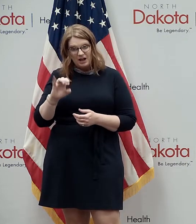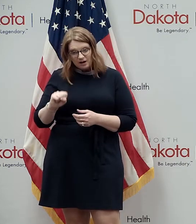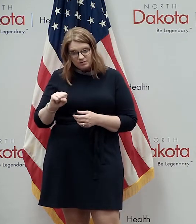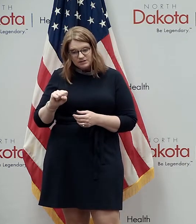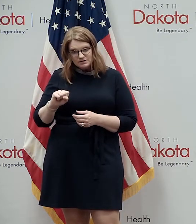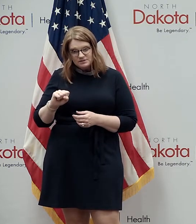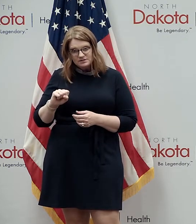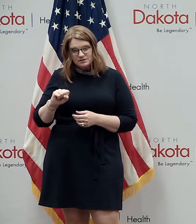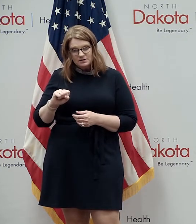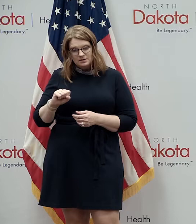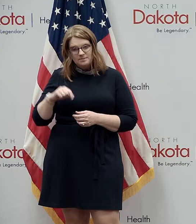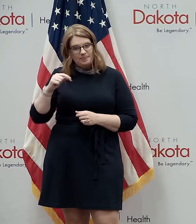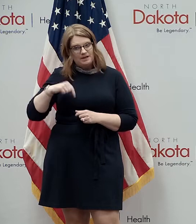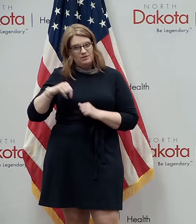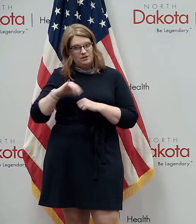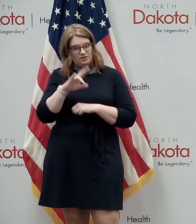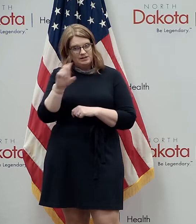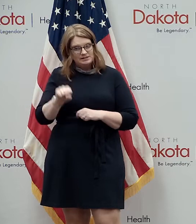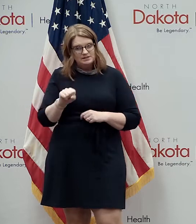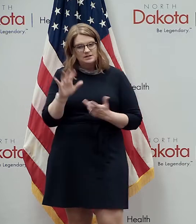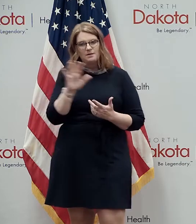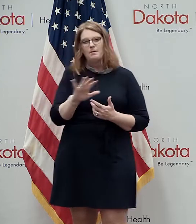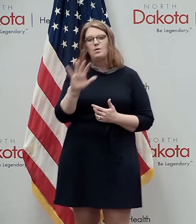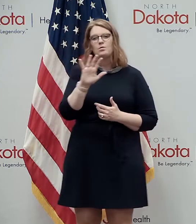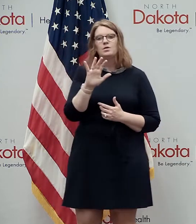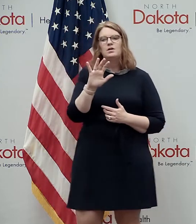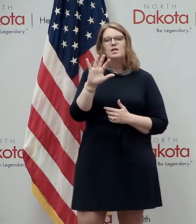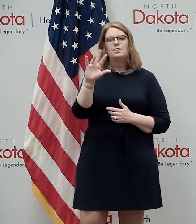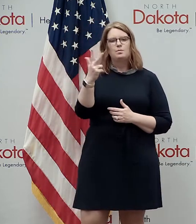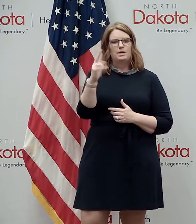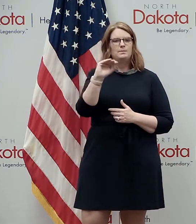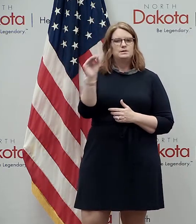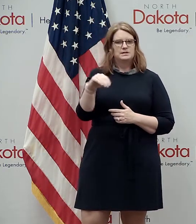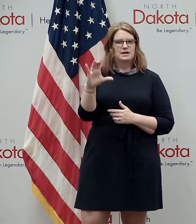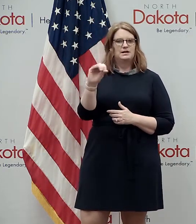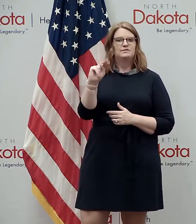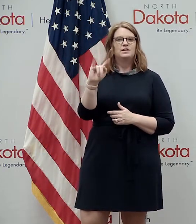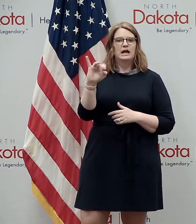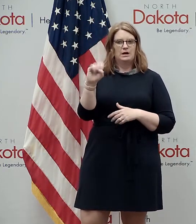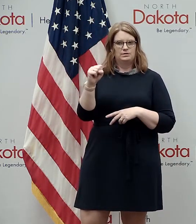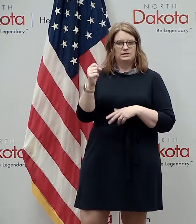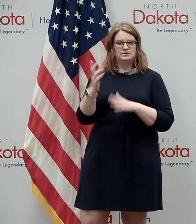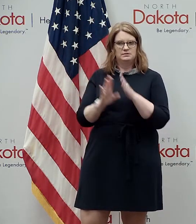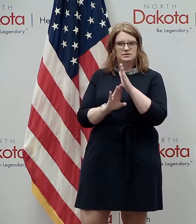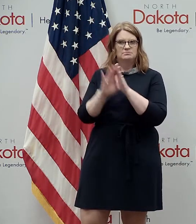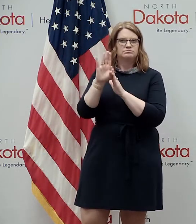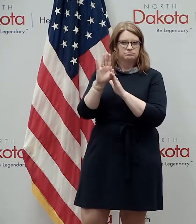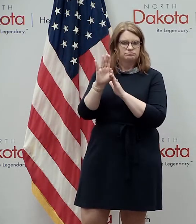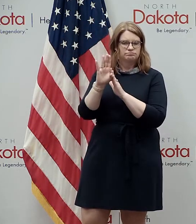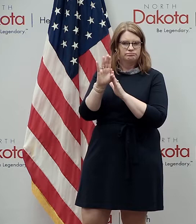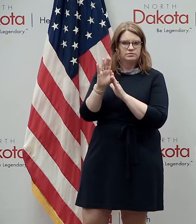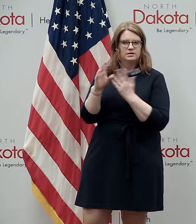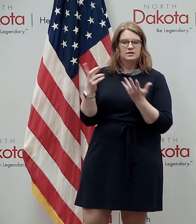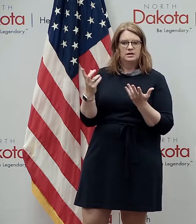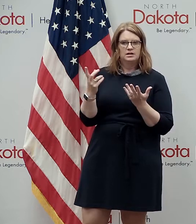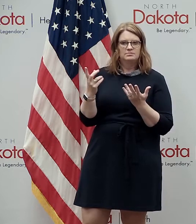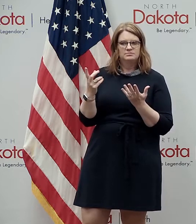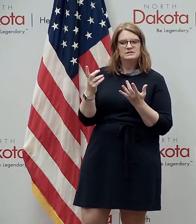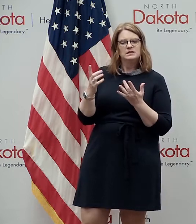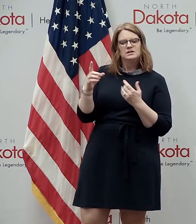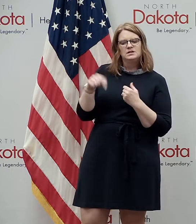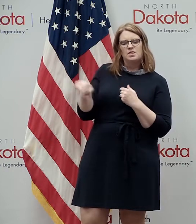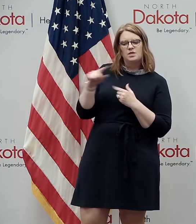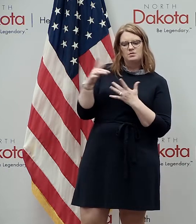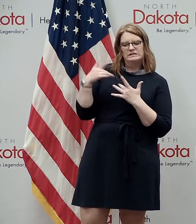the United States so about 3% of counties are having some increases generally those are counties that are